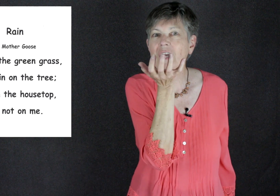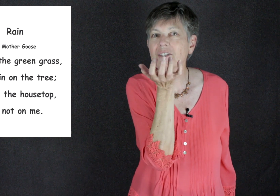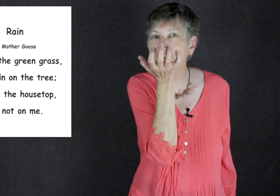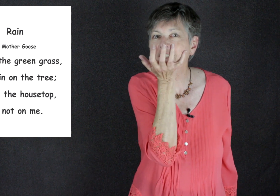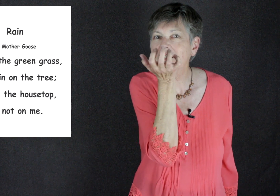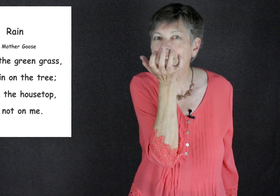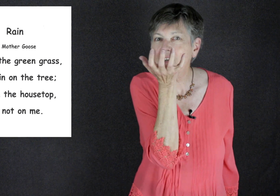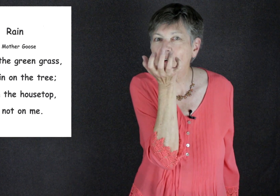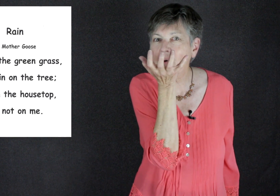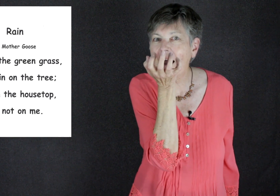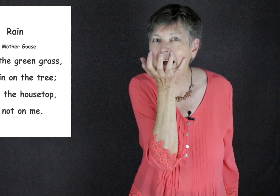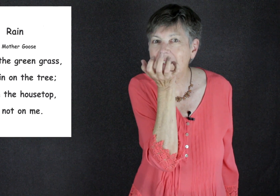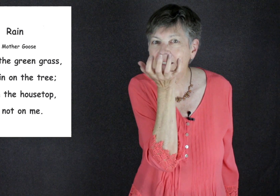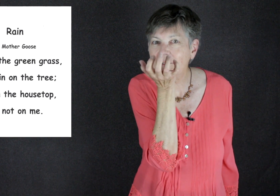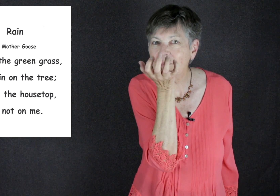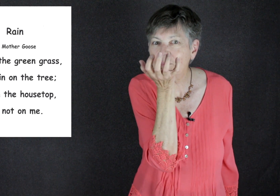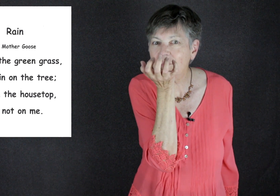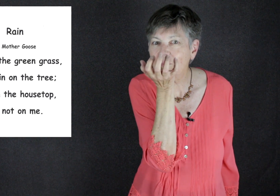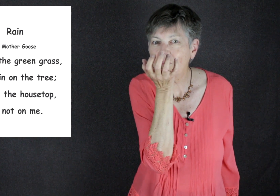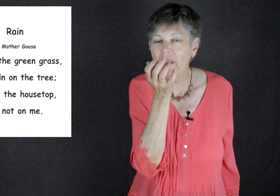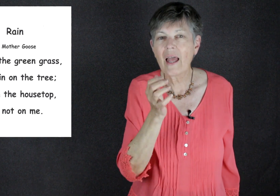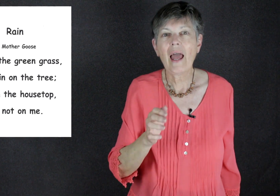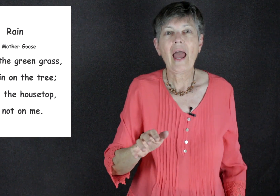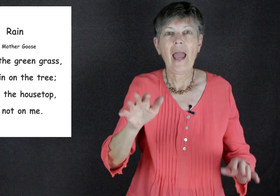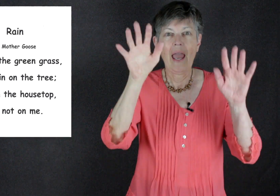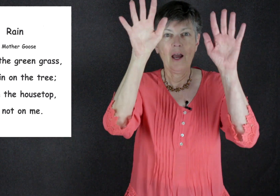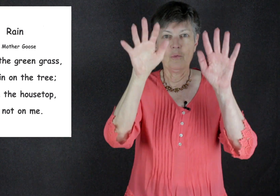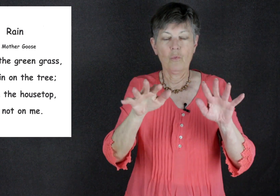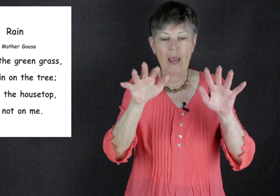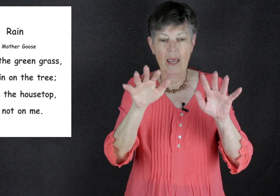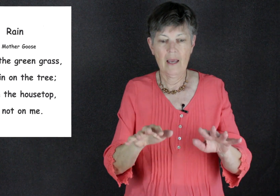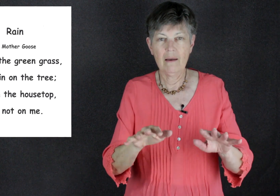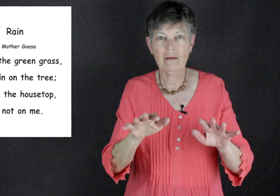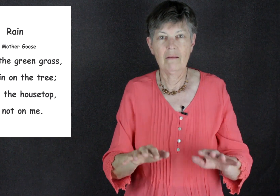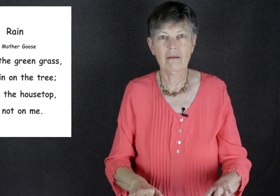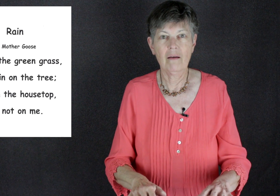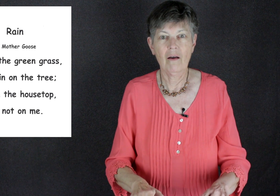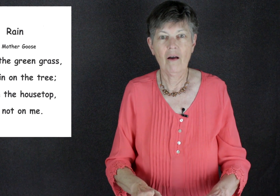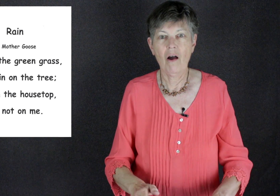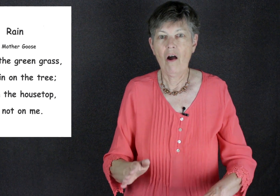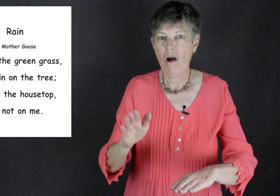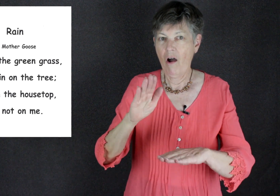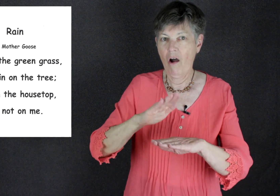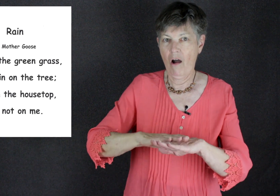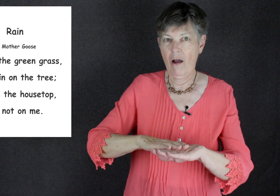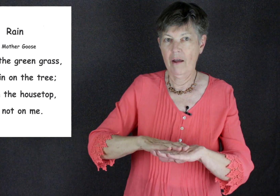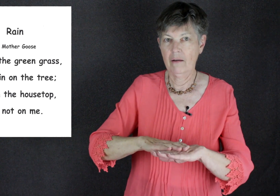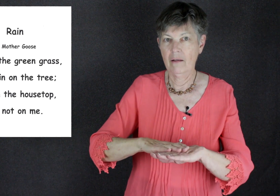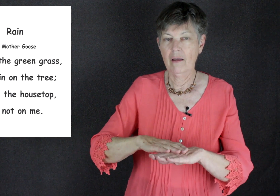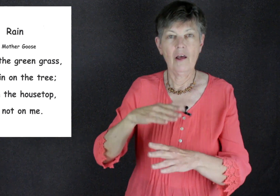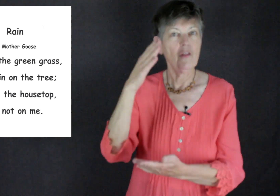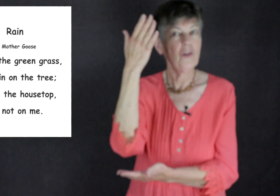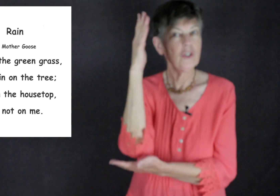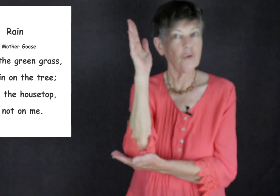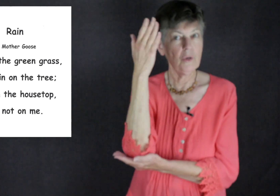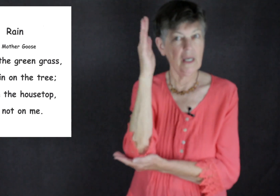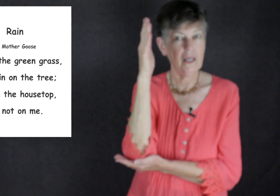face so this is grass and rain on the tree